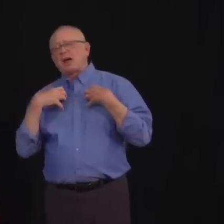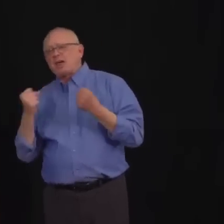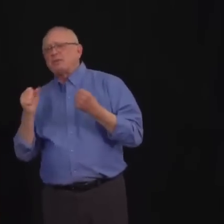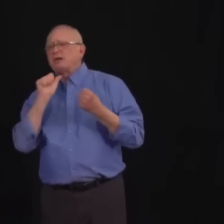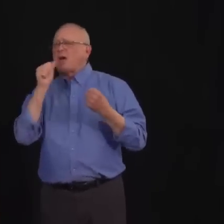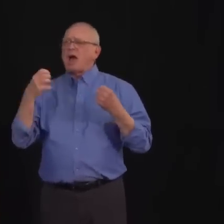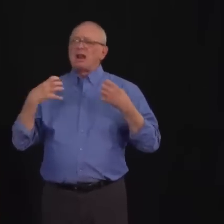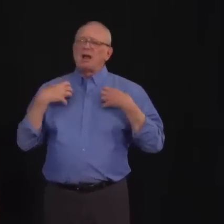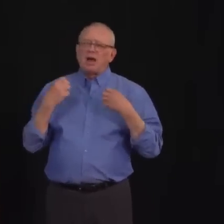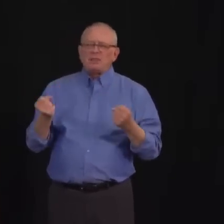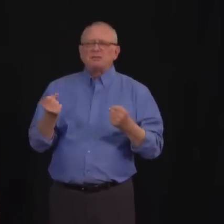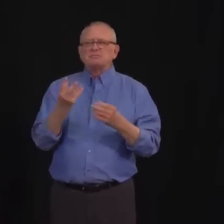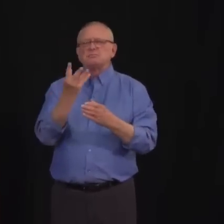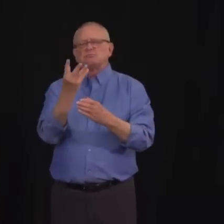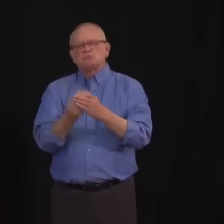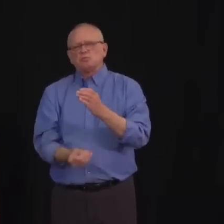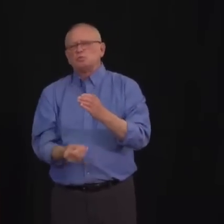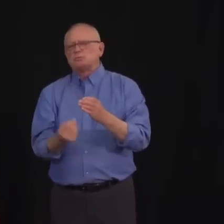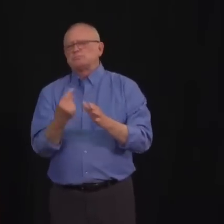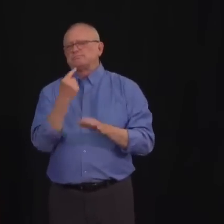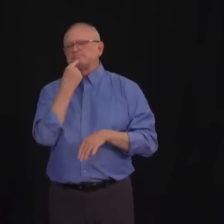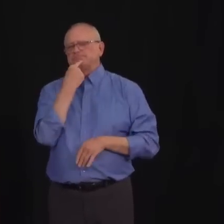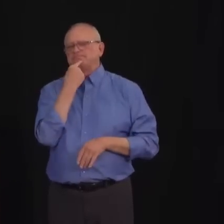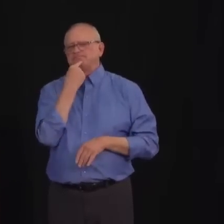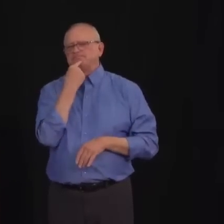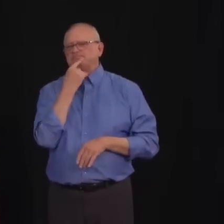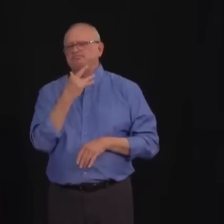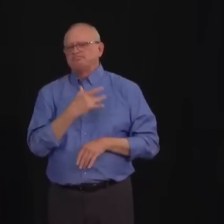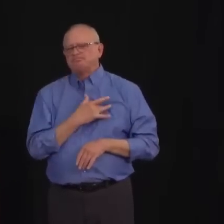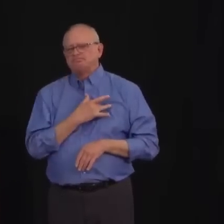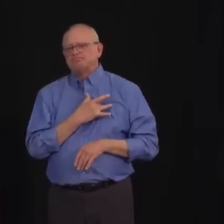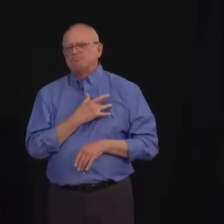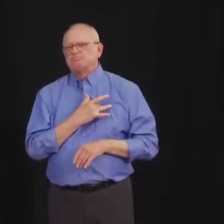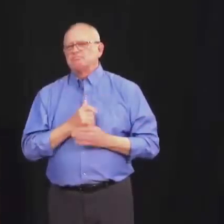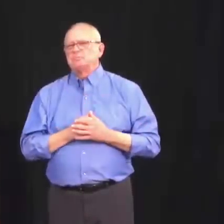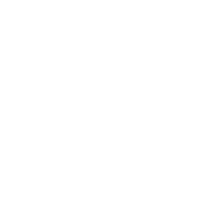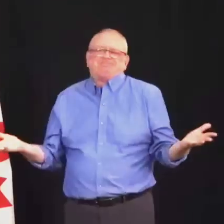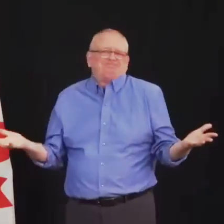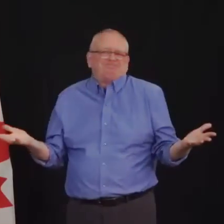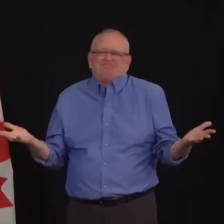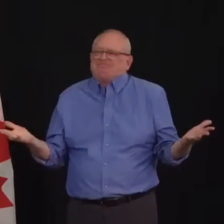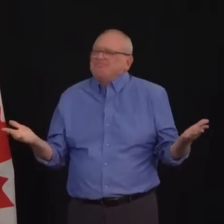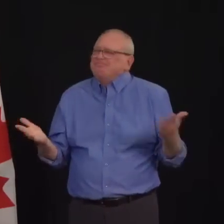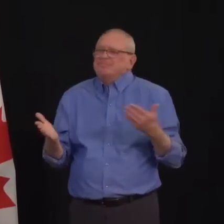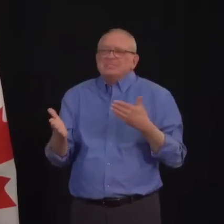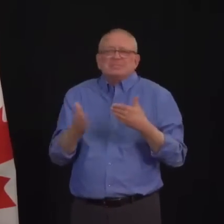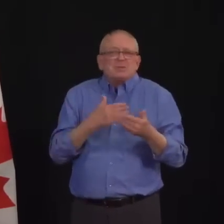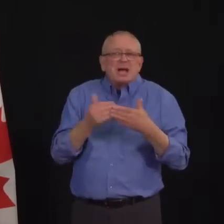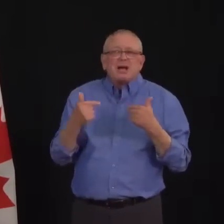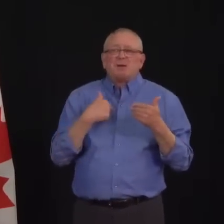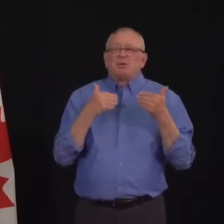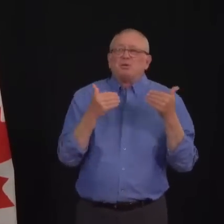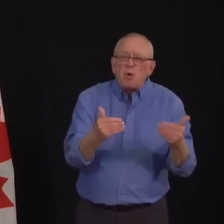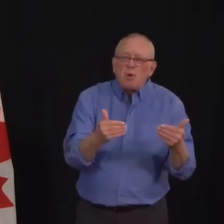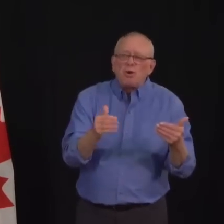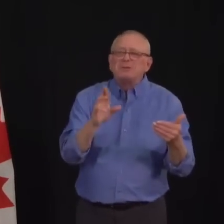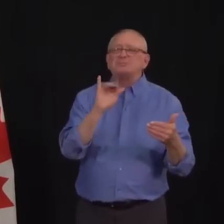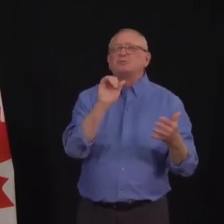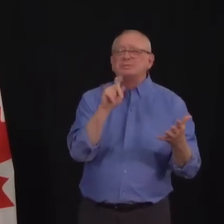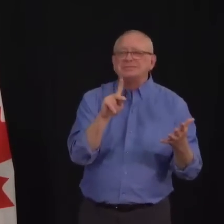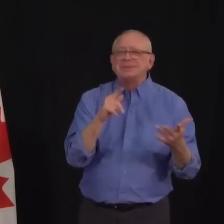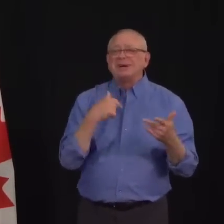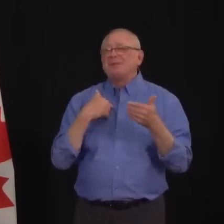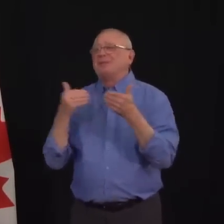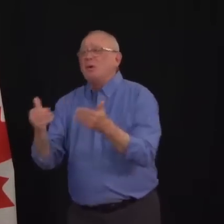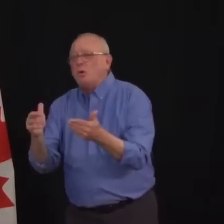lost loved ones during this time, whether to COVID-19 or any other cause. It is not surprising that findings released today